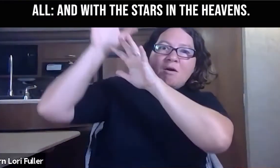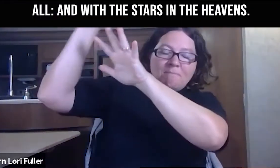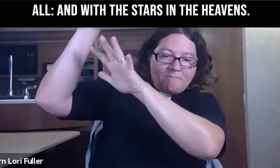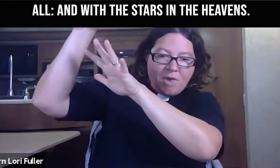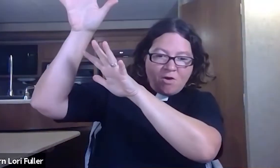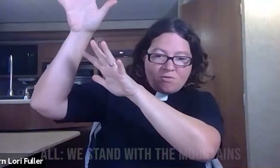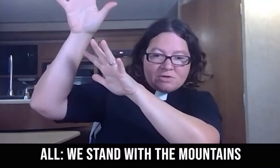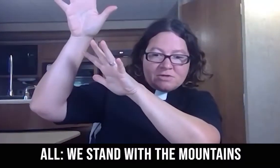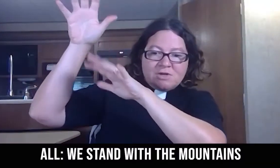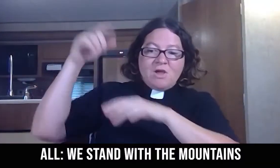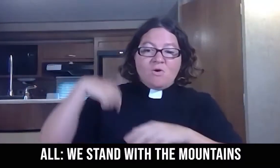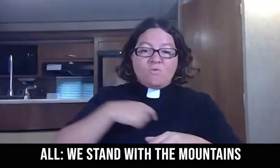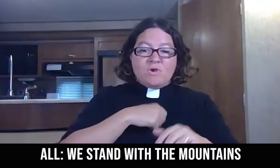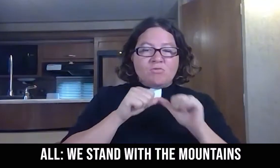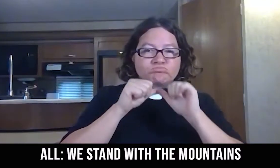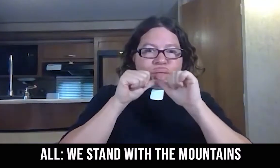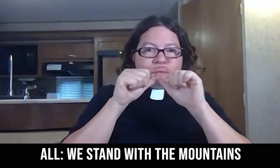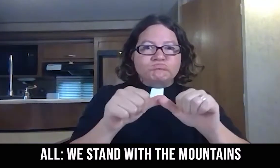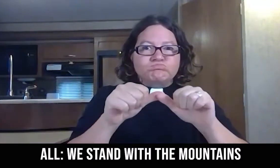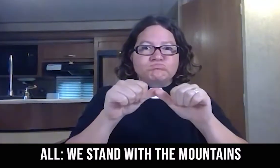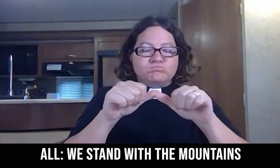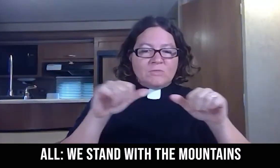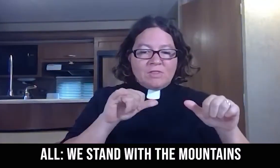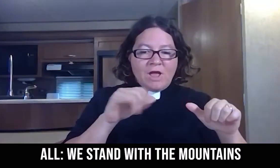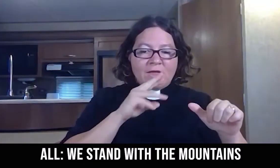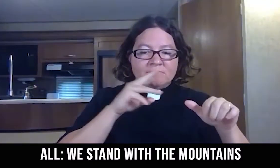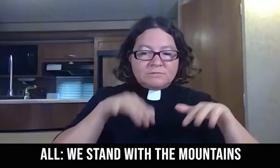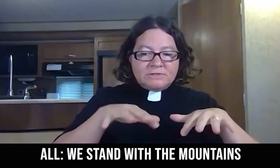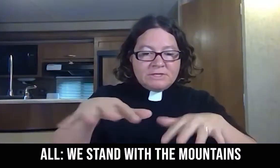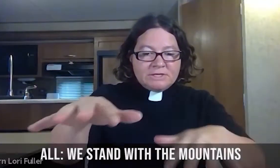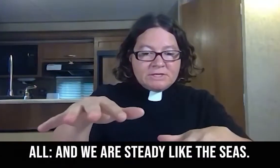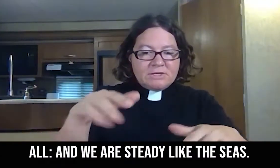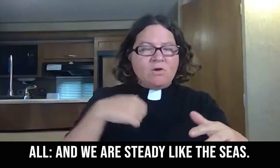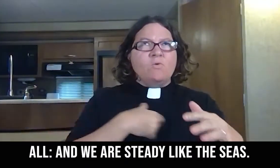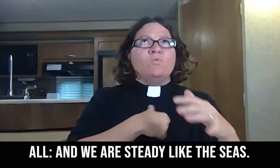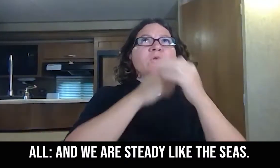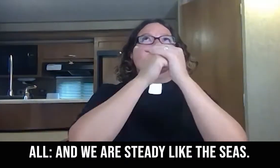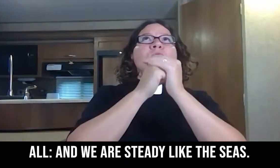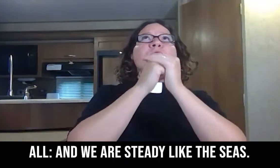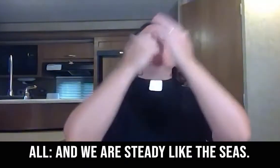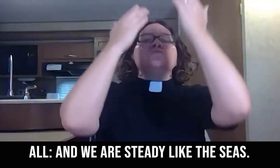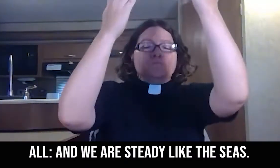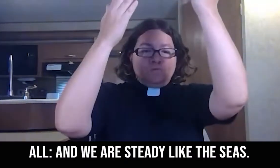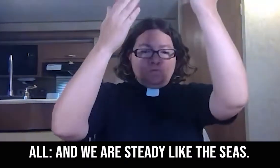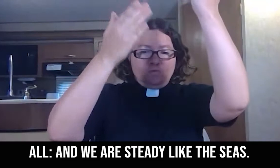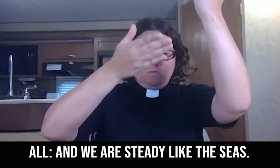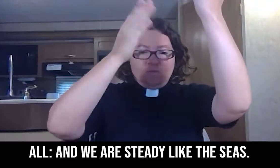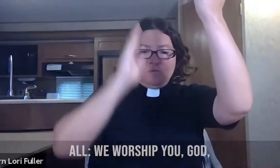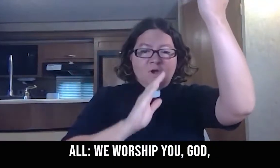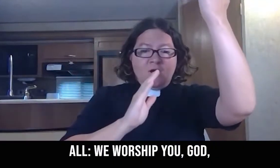We stand with the mountains and we are steady like the seas. We worship you,